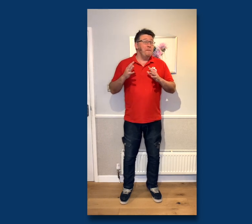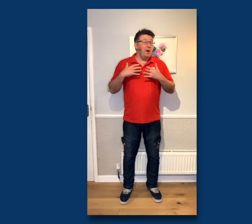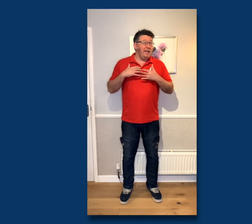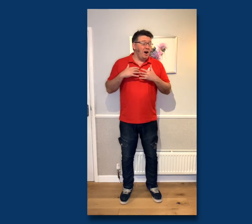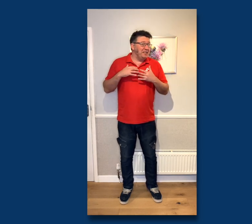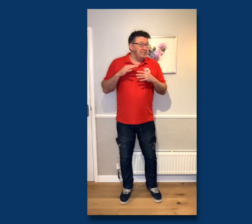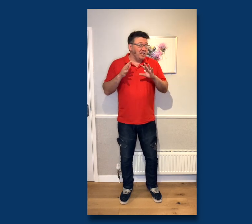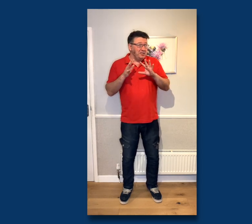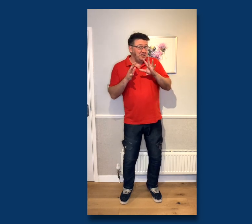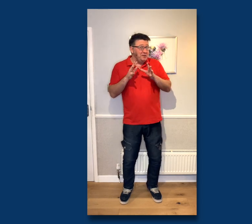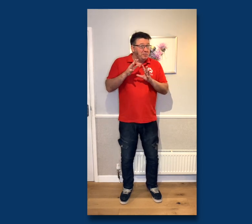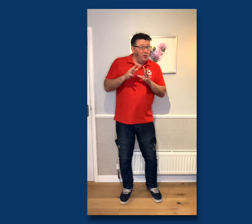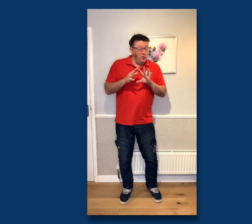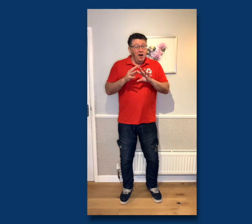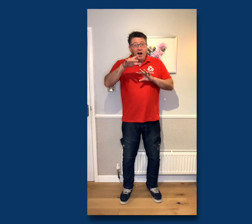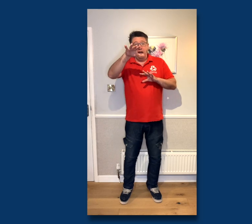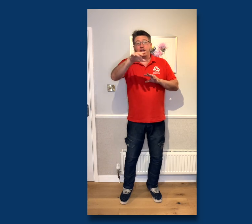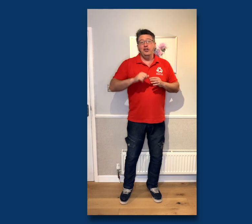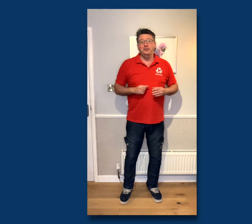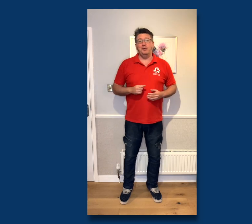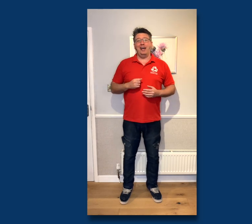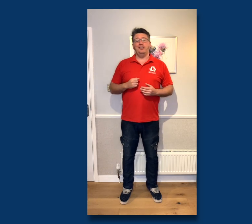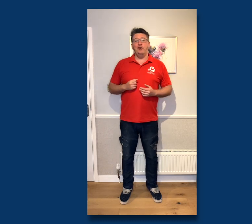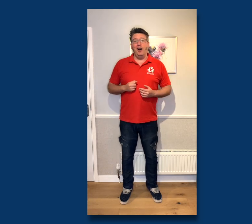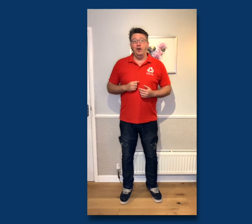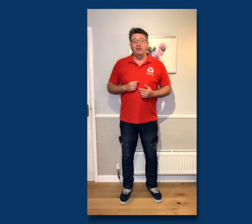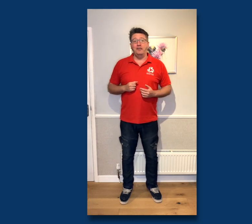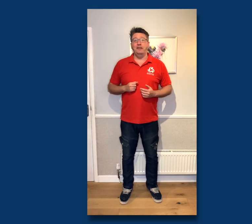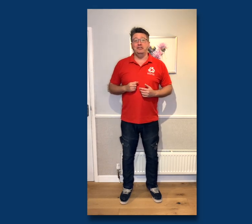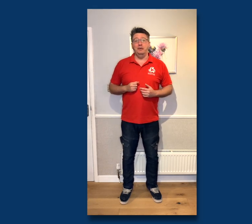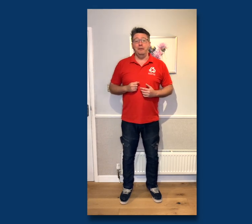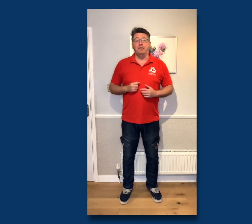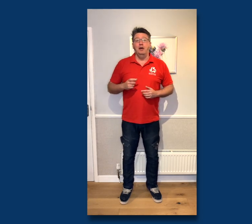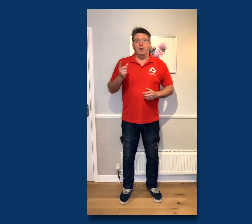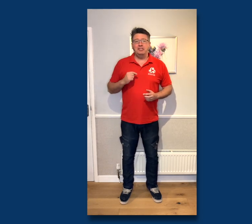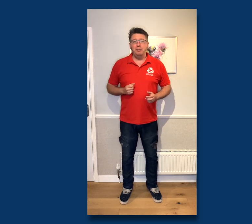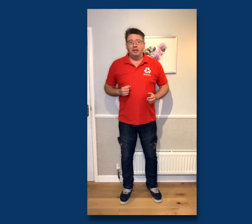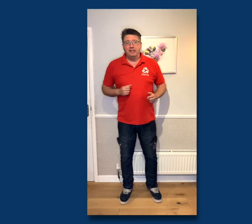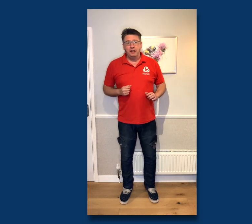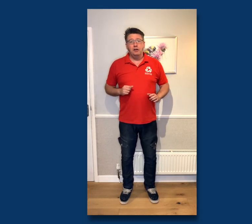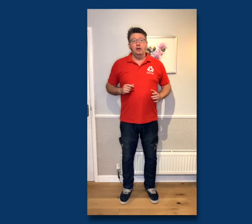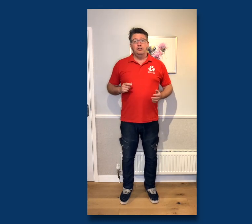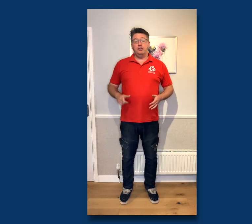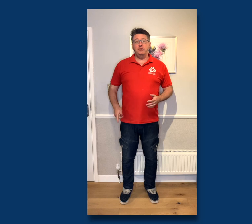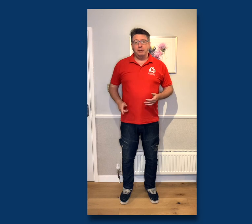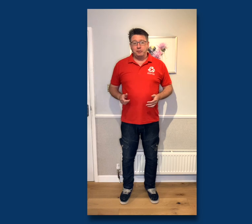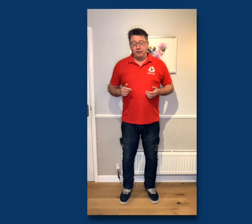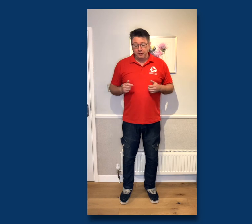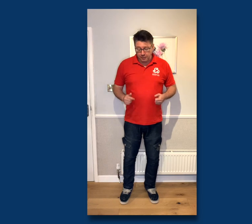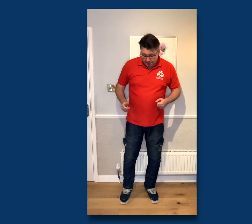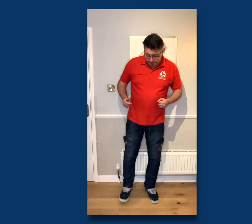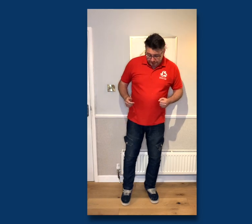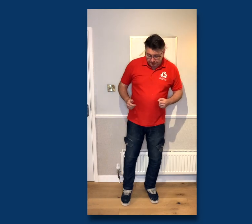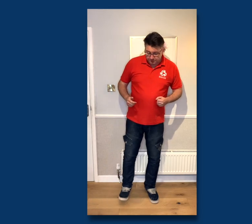my idea is kind of simple I'd like you to add your own flavour to it My simple idea, two taps